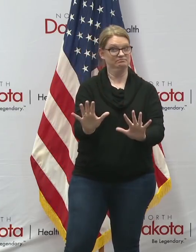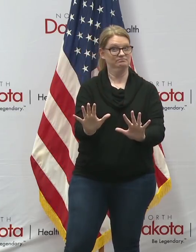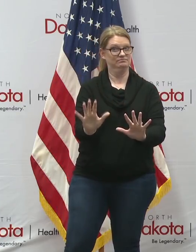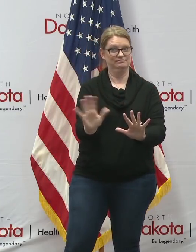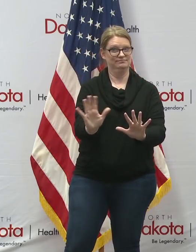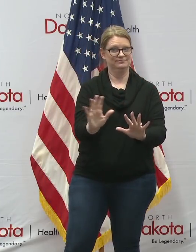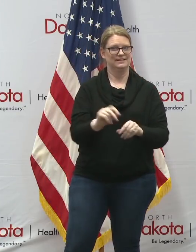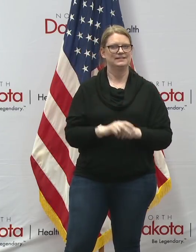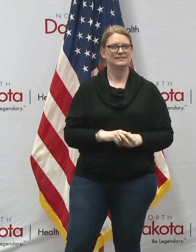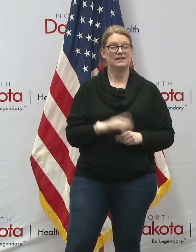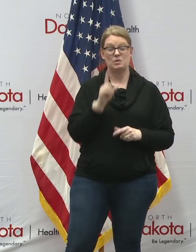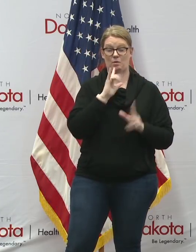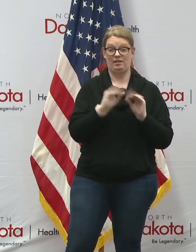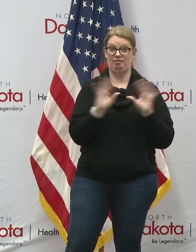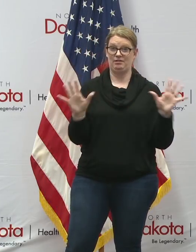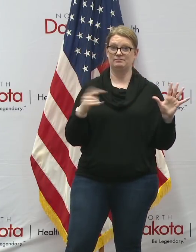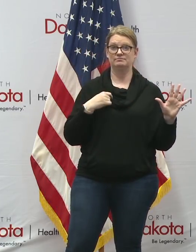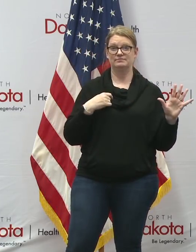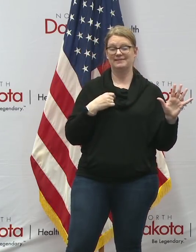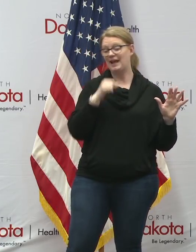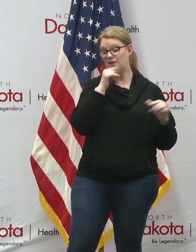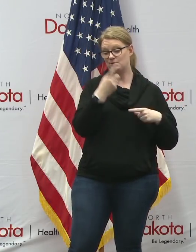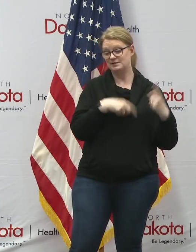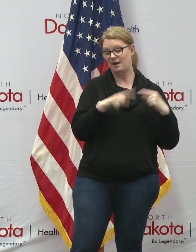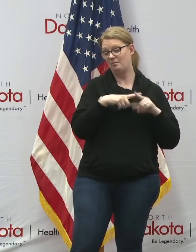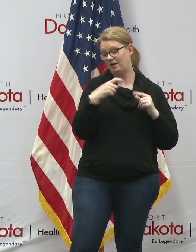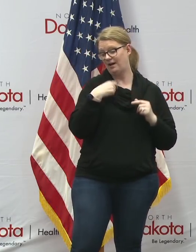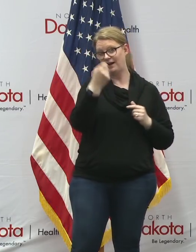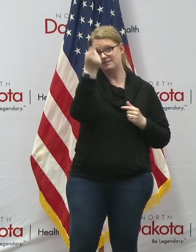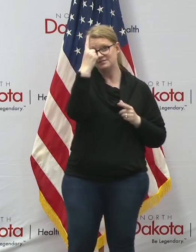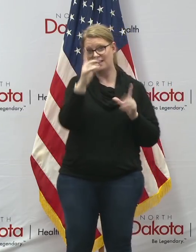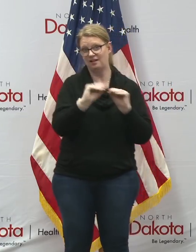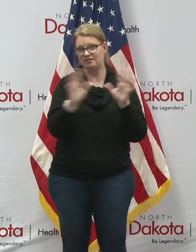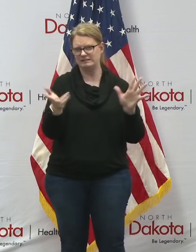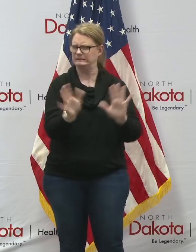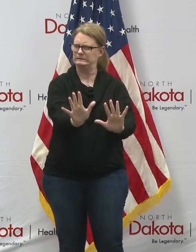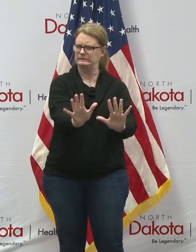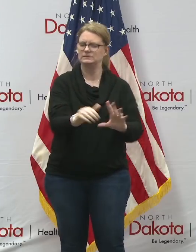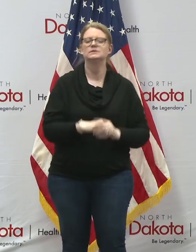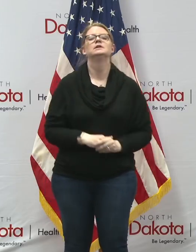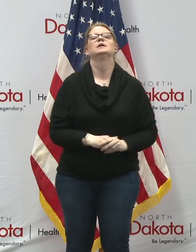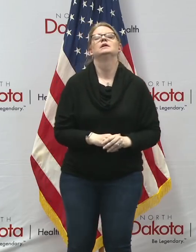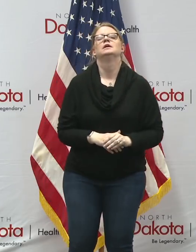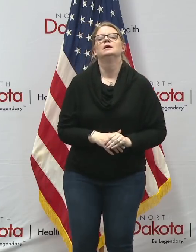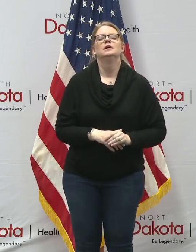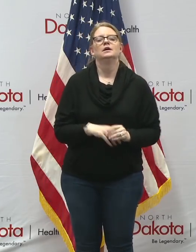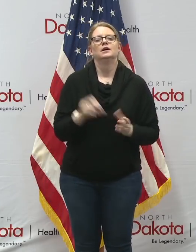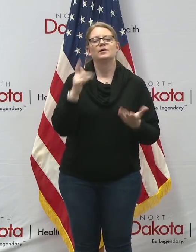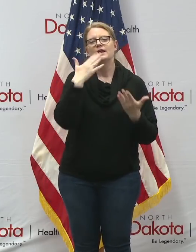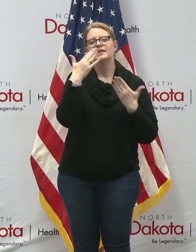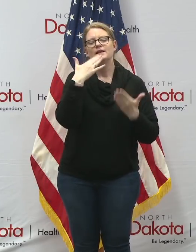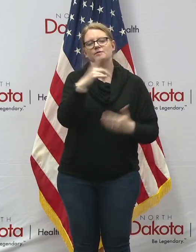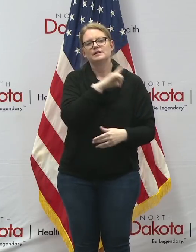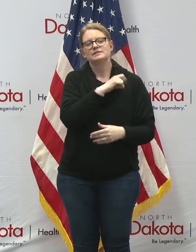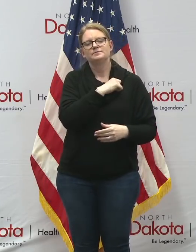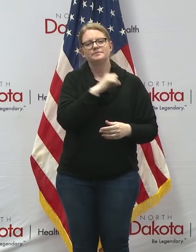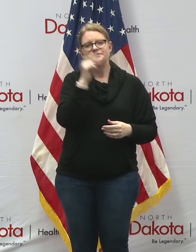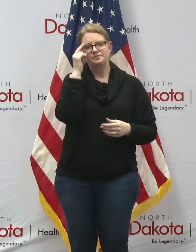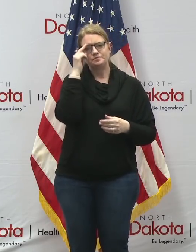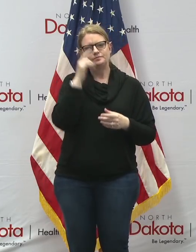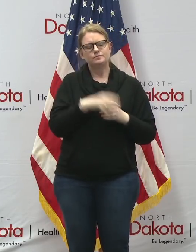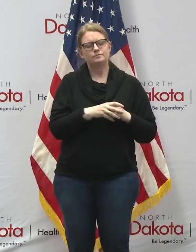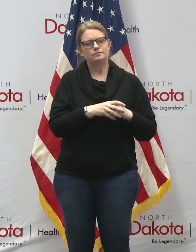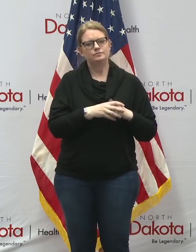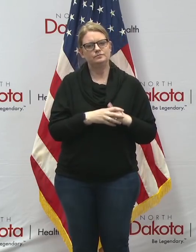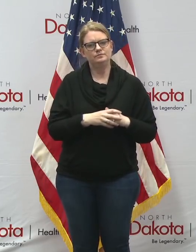stuff happening it was very clear i think i understood i don't sign but i understood everything she was saying uh so thank you again lindsay uh we've got